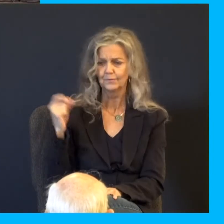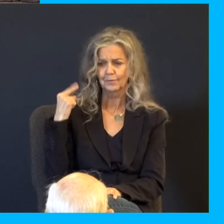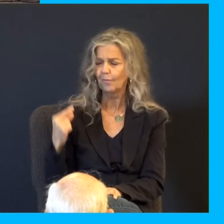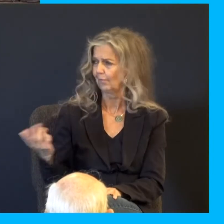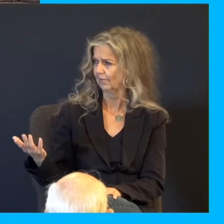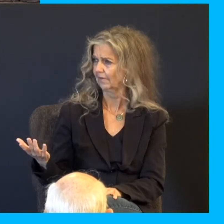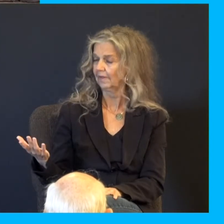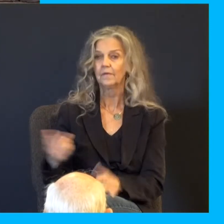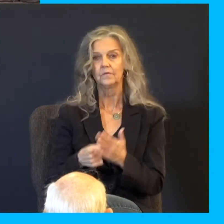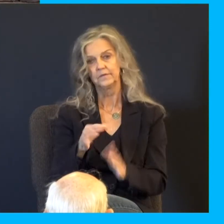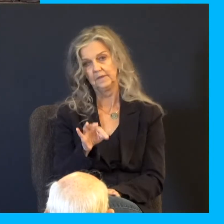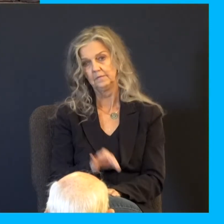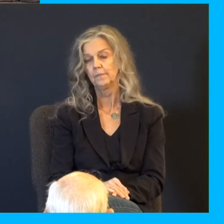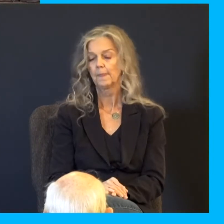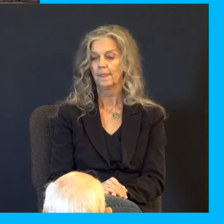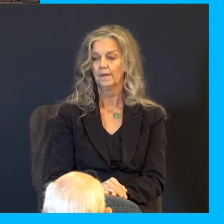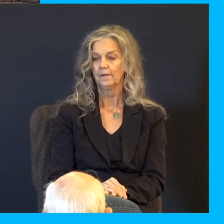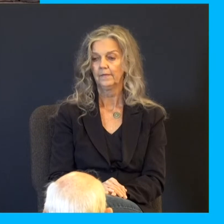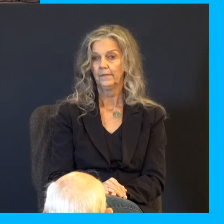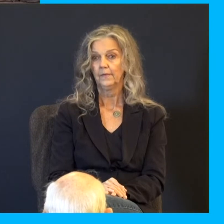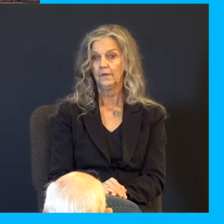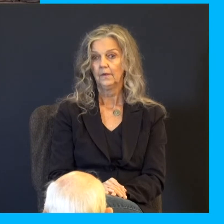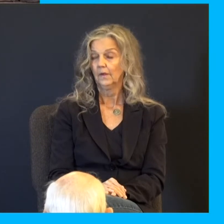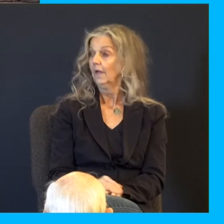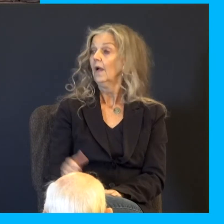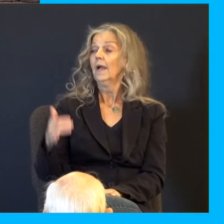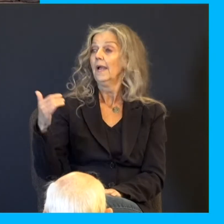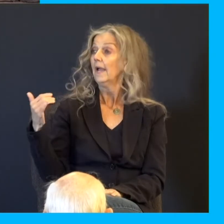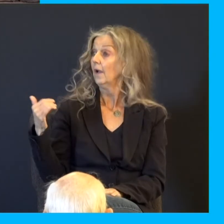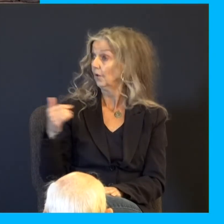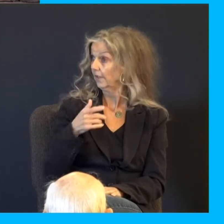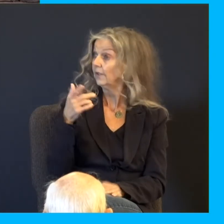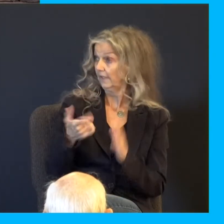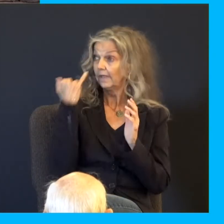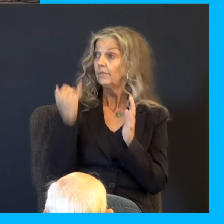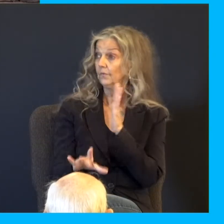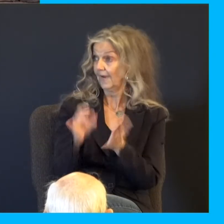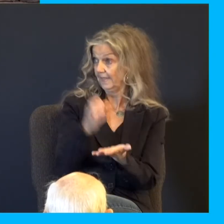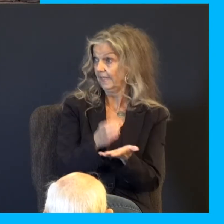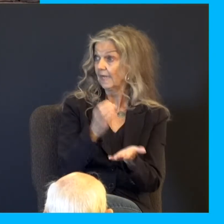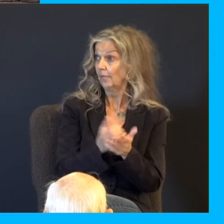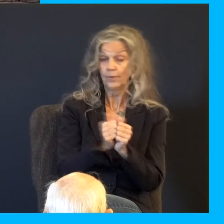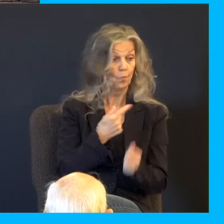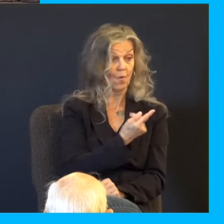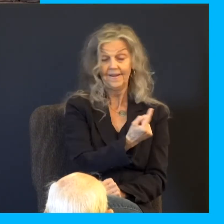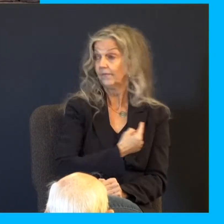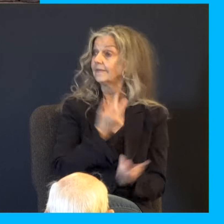Verse 9, So with whomsoever of thy servants it be found, let both let him die, and we will